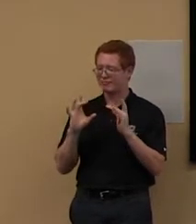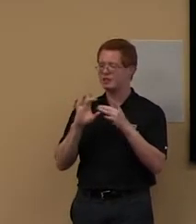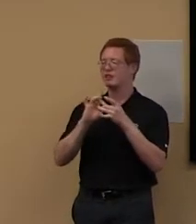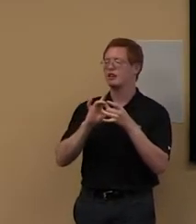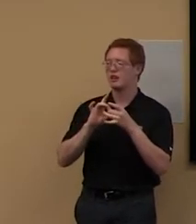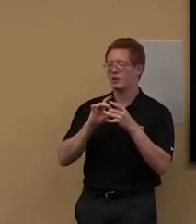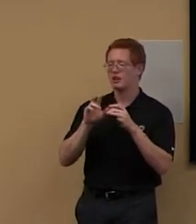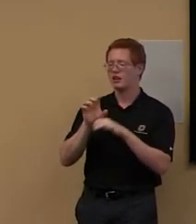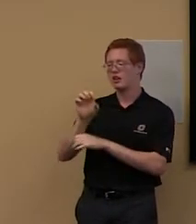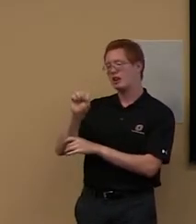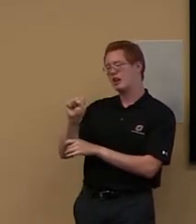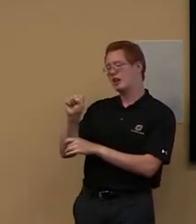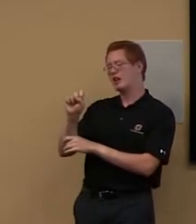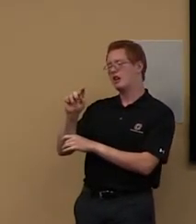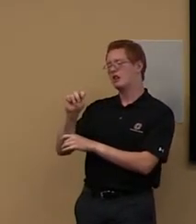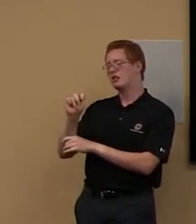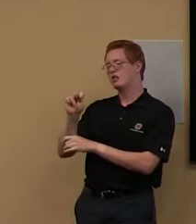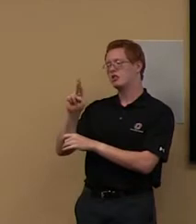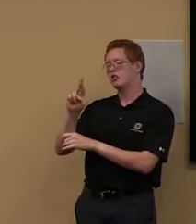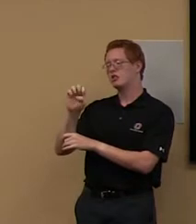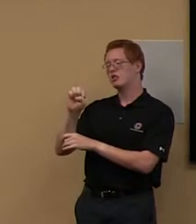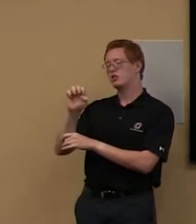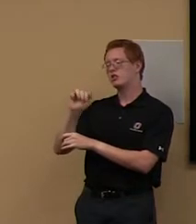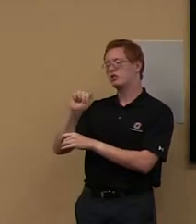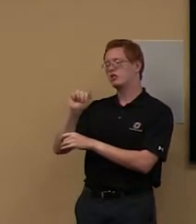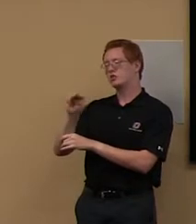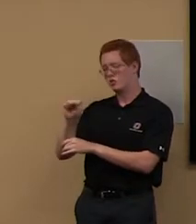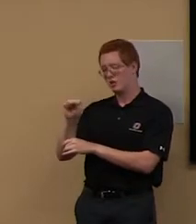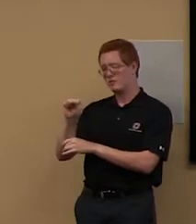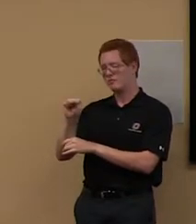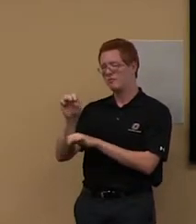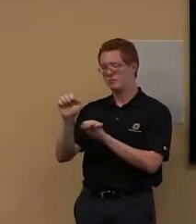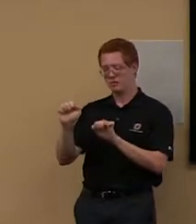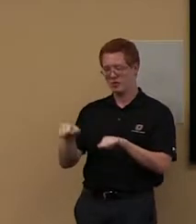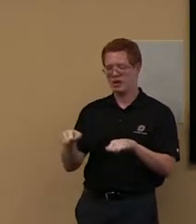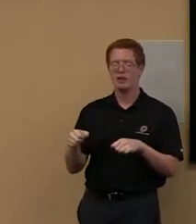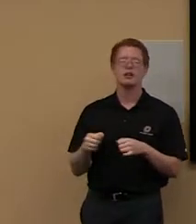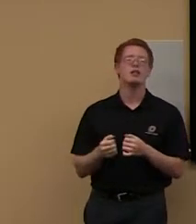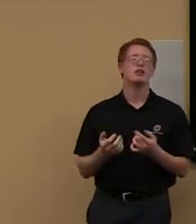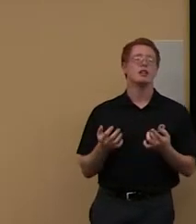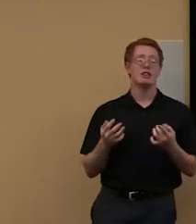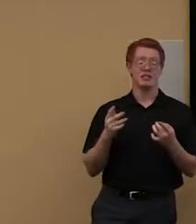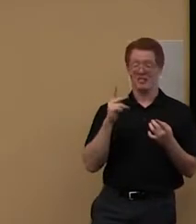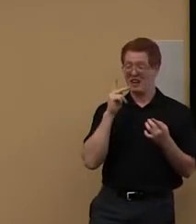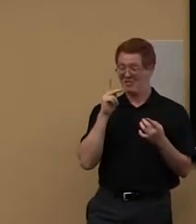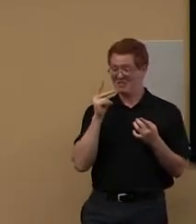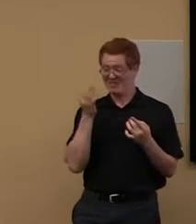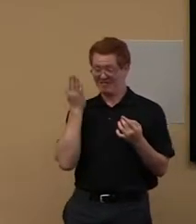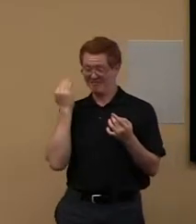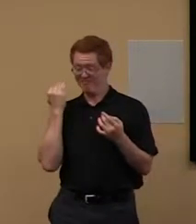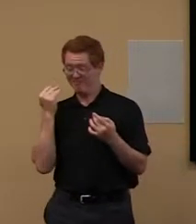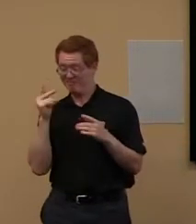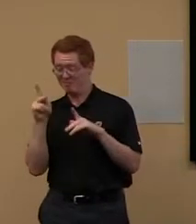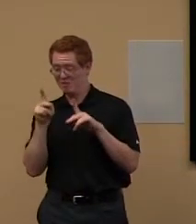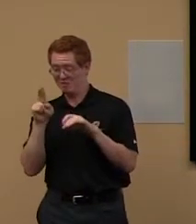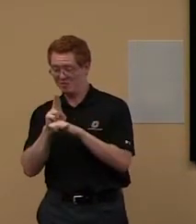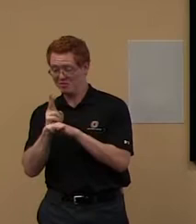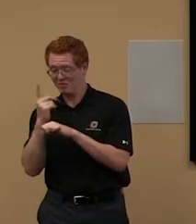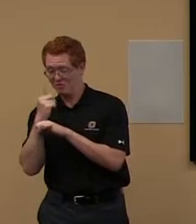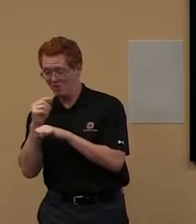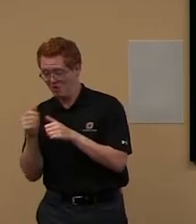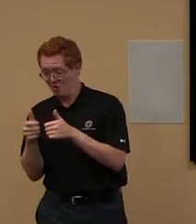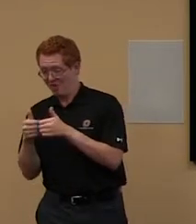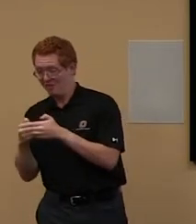seen people use it for video gaming. So, and, and just for watching TV. You know, you're working, you want to